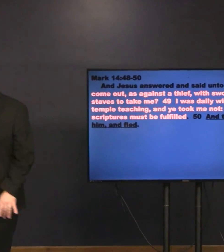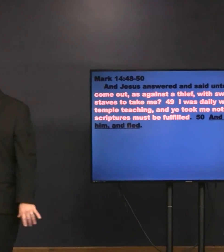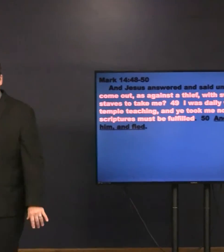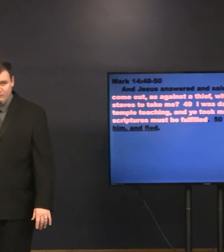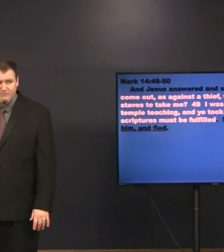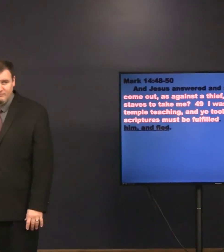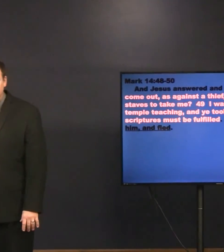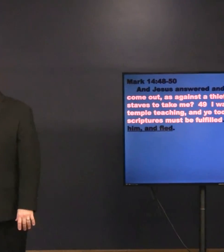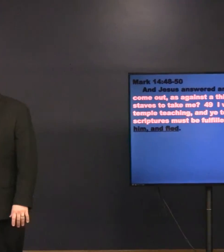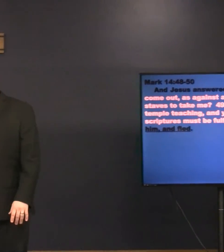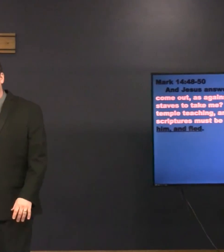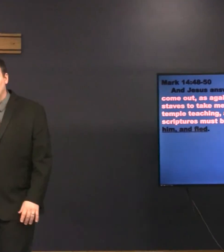And Jesus said